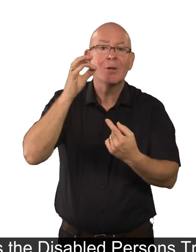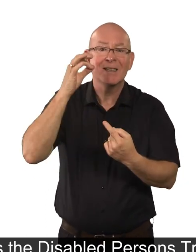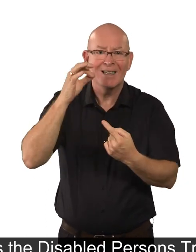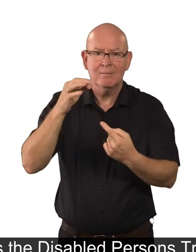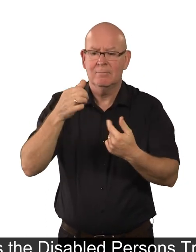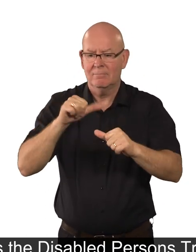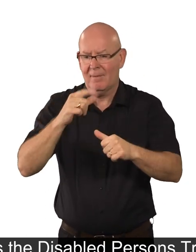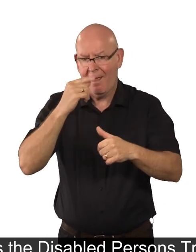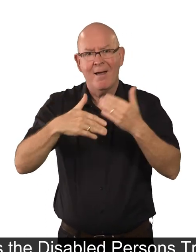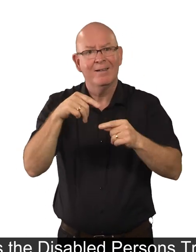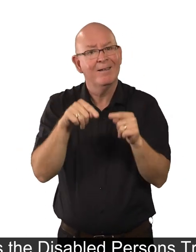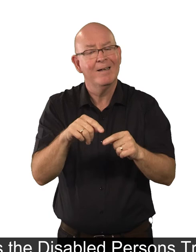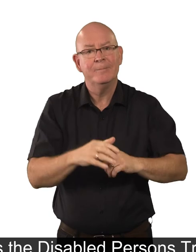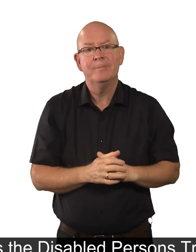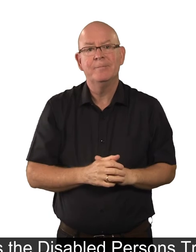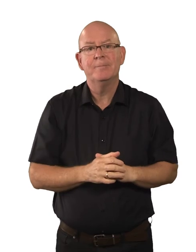Advisory Committee, to do this.